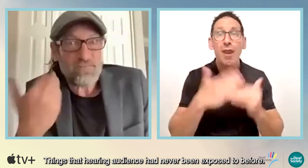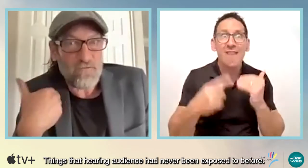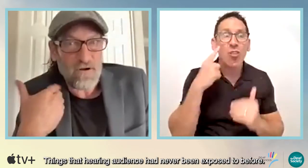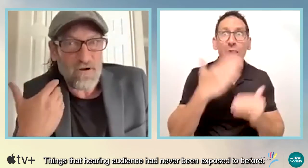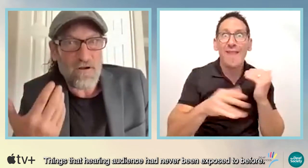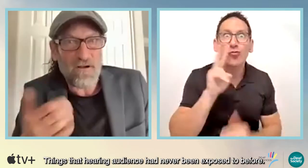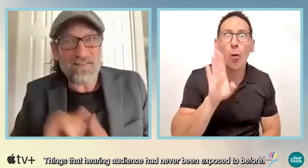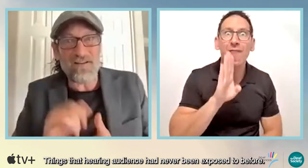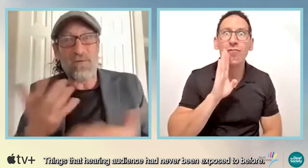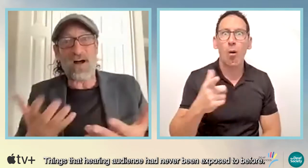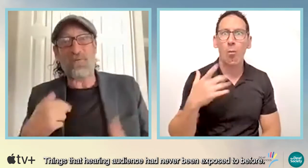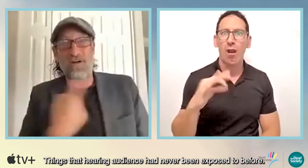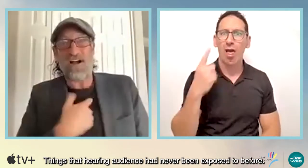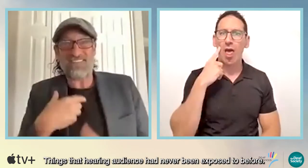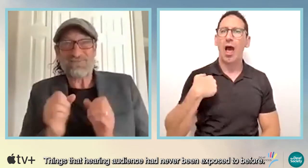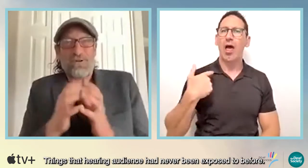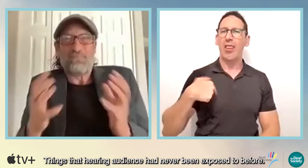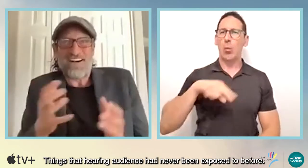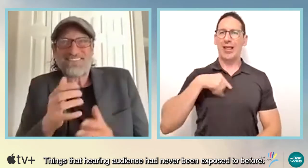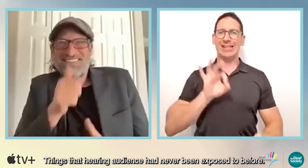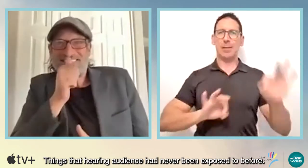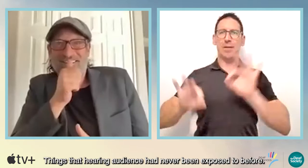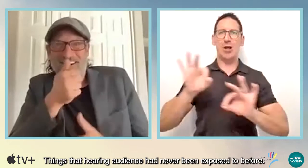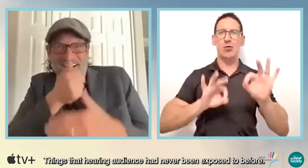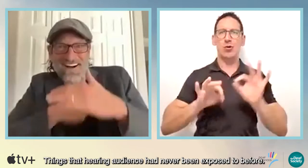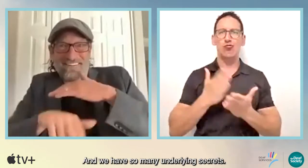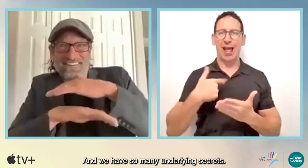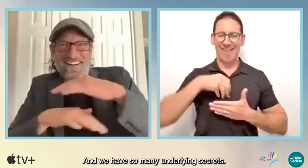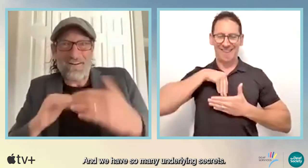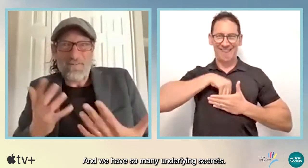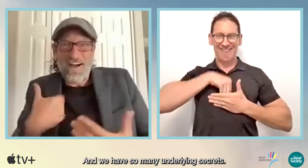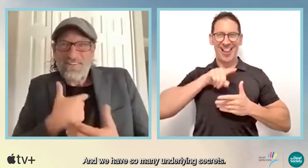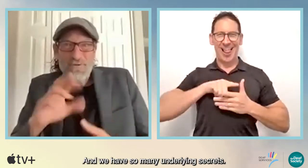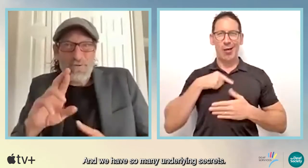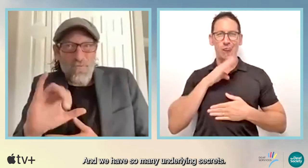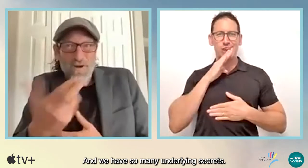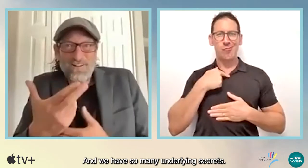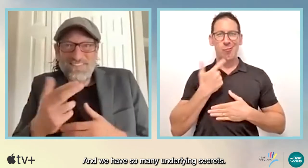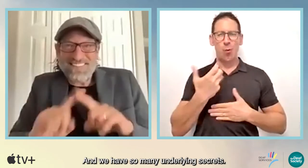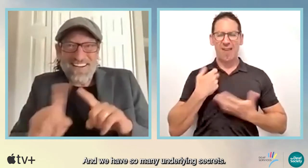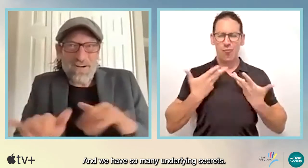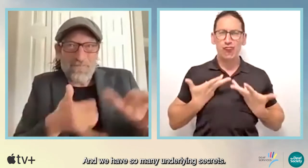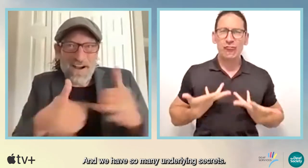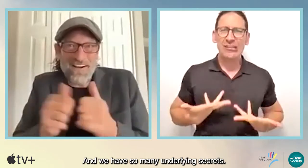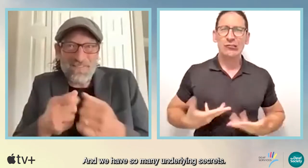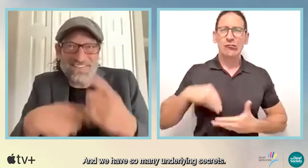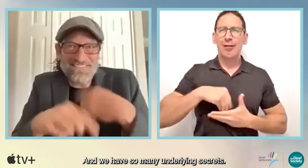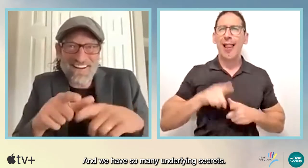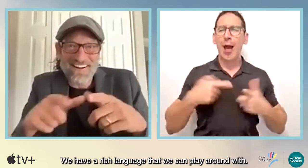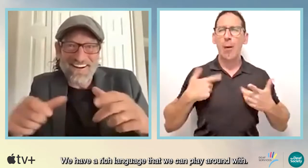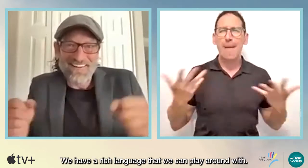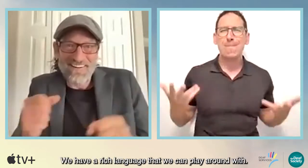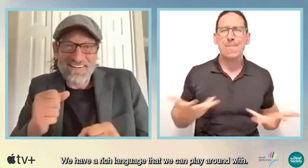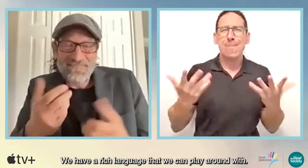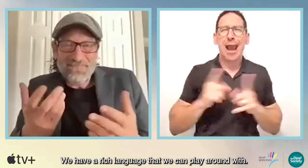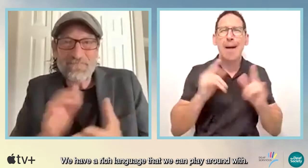Things that a hearing audience had never been exposed to before. And we have so many underlying secrets. We